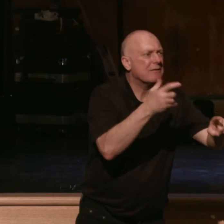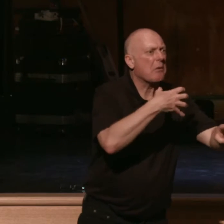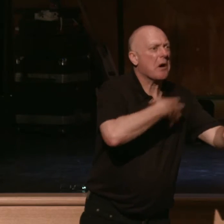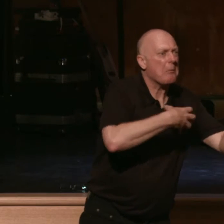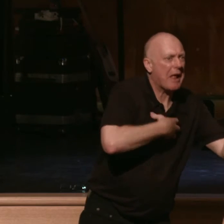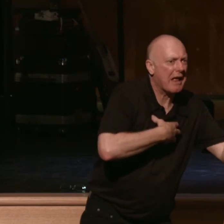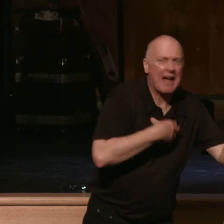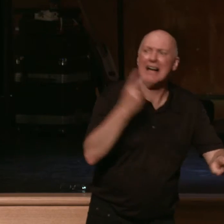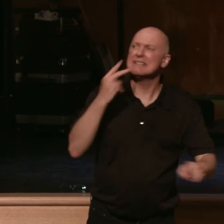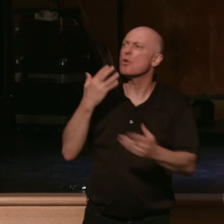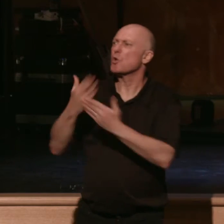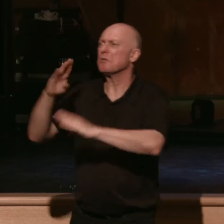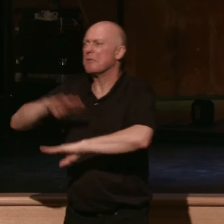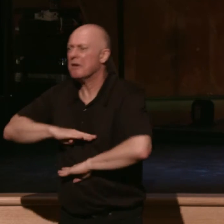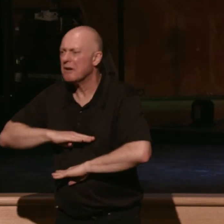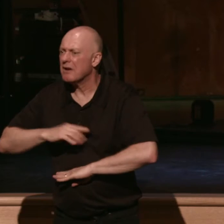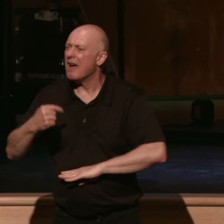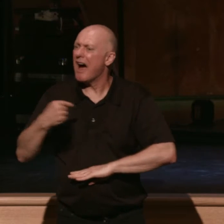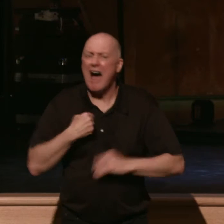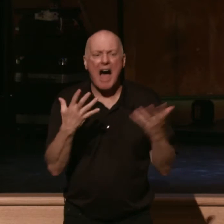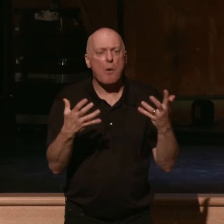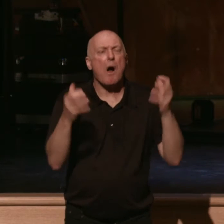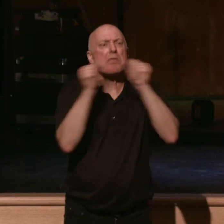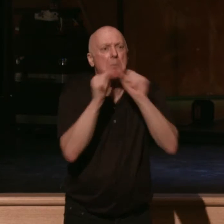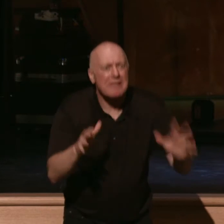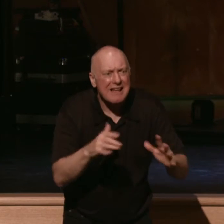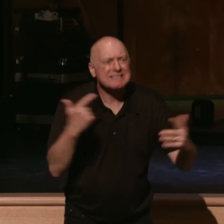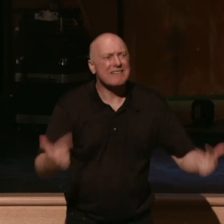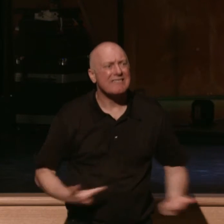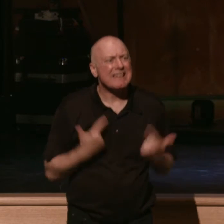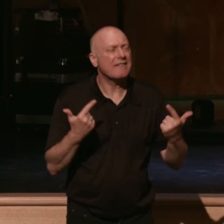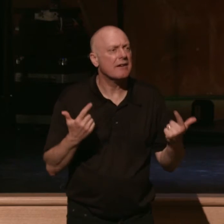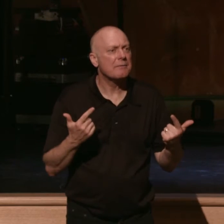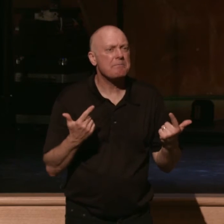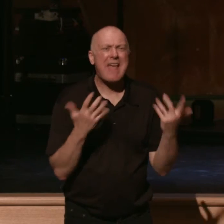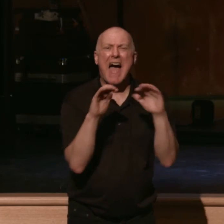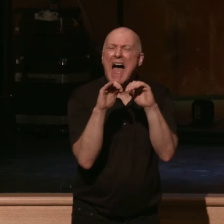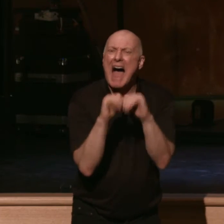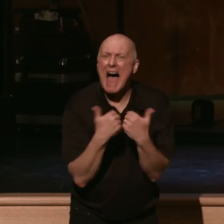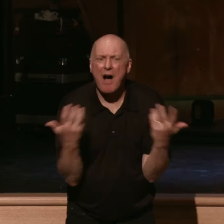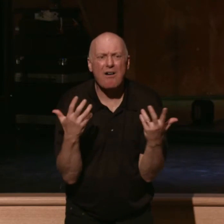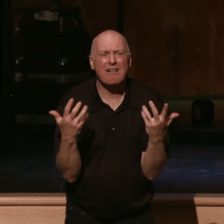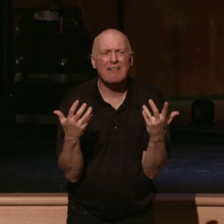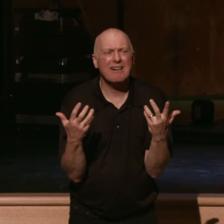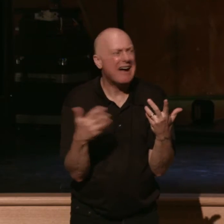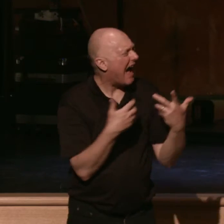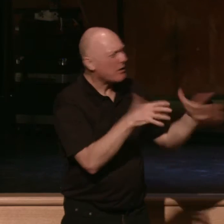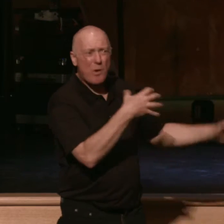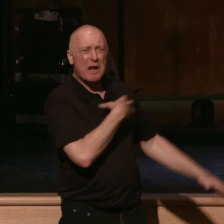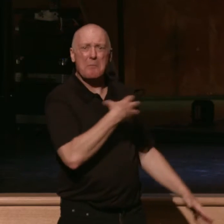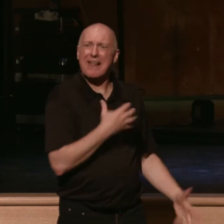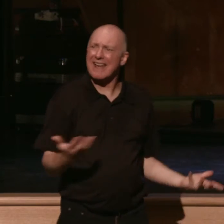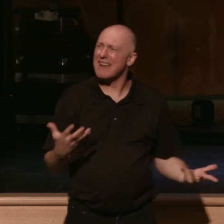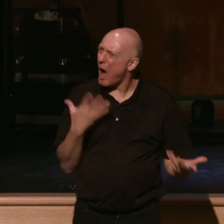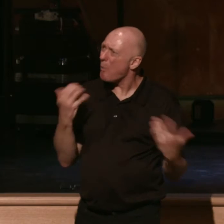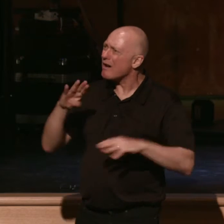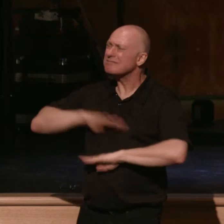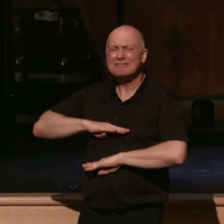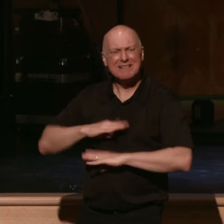I want the blessing of living in this place. How then, when it is such a struggle each and every day, how can I possibly